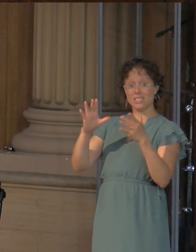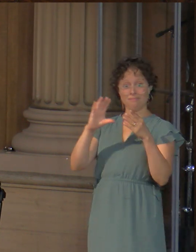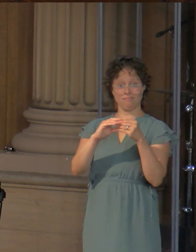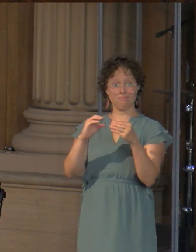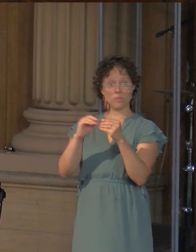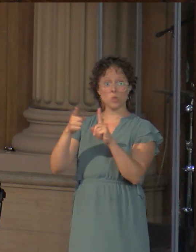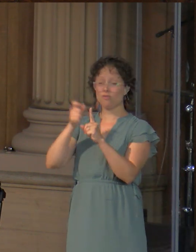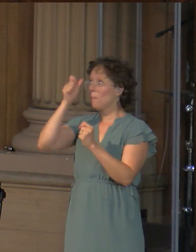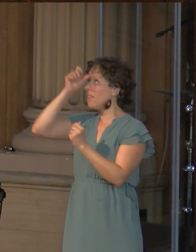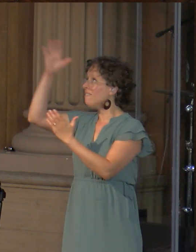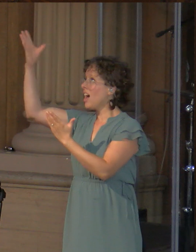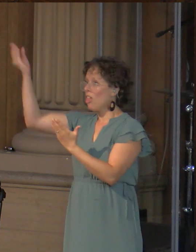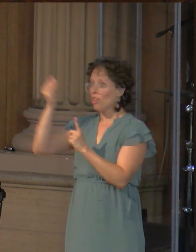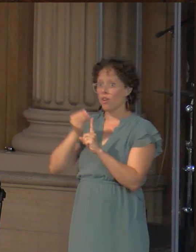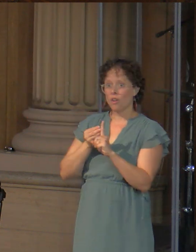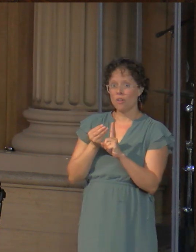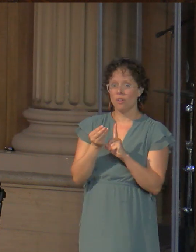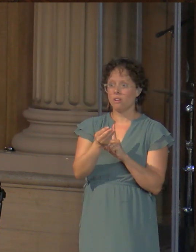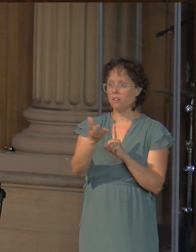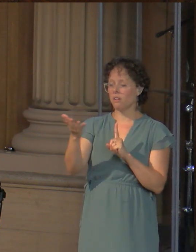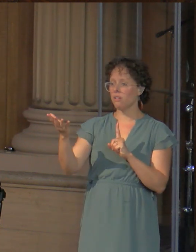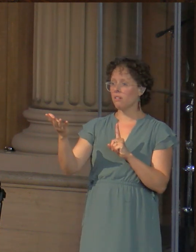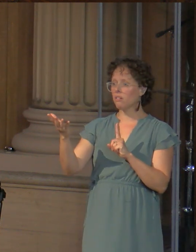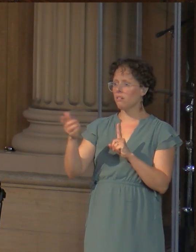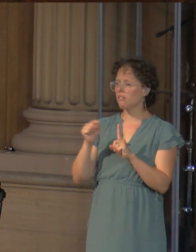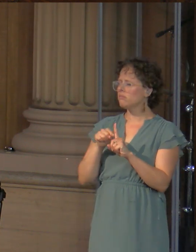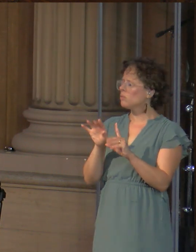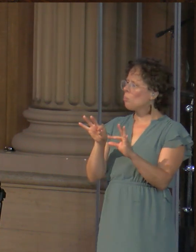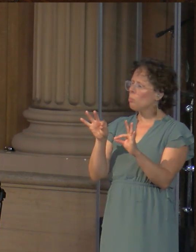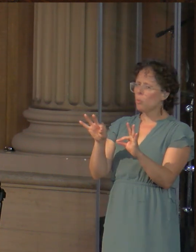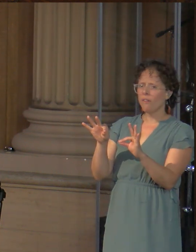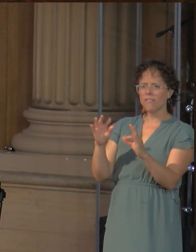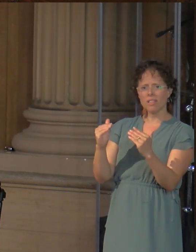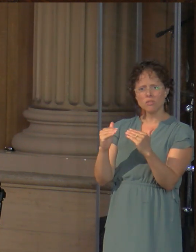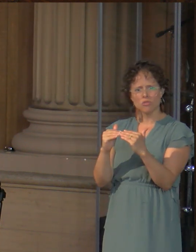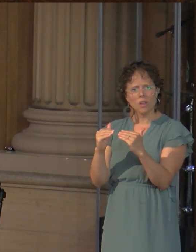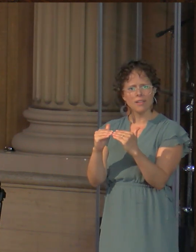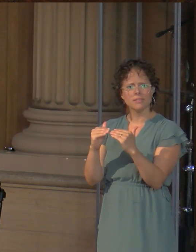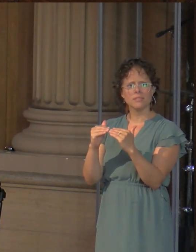He's perfectly just calling out sin and unbelief and knowing the heart.